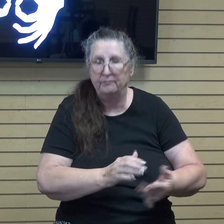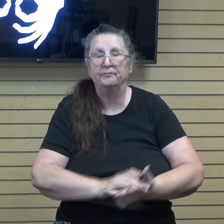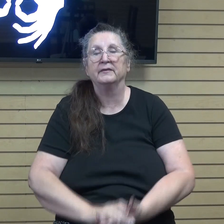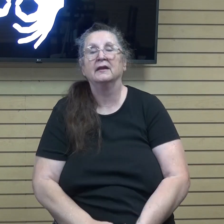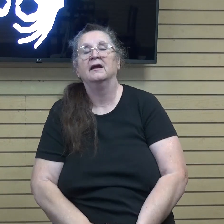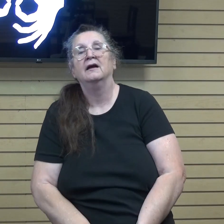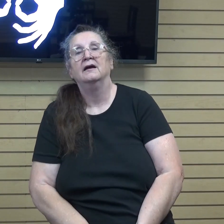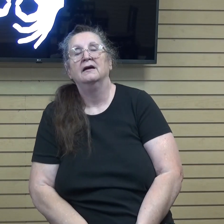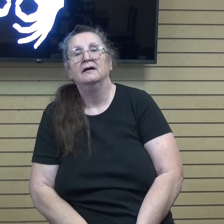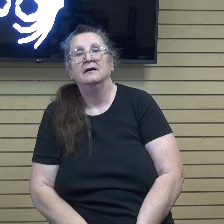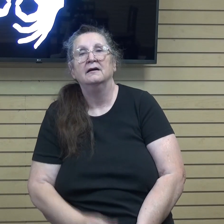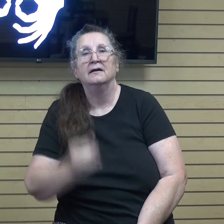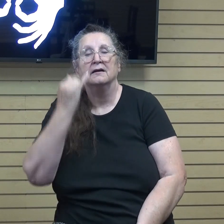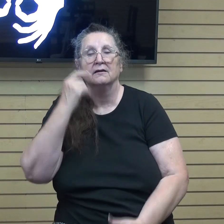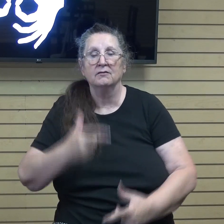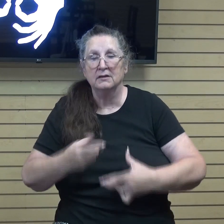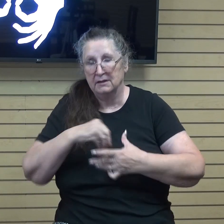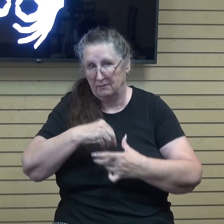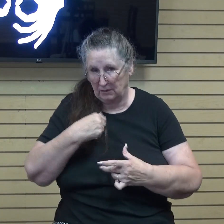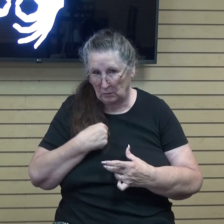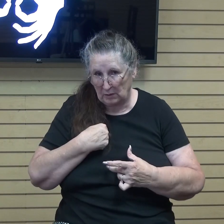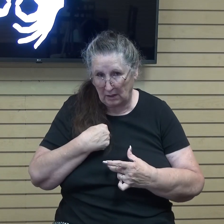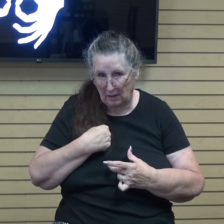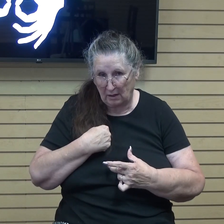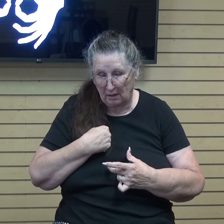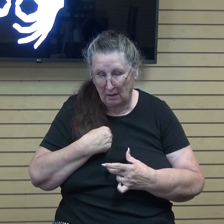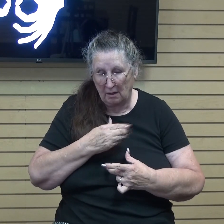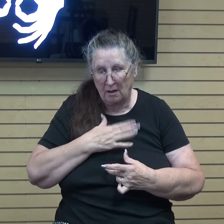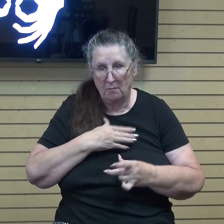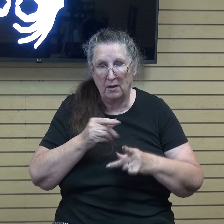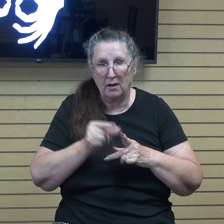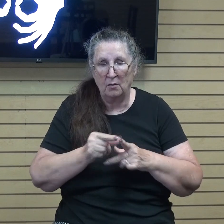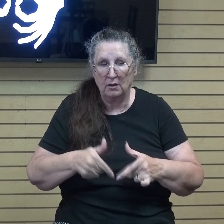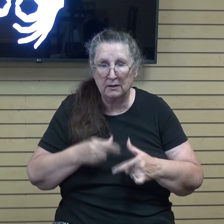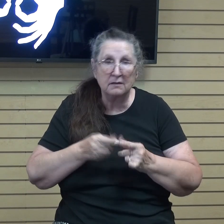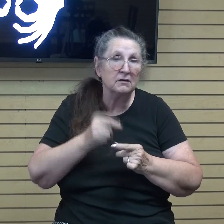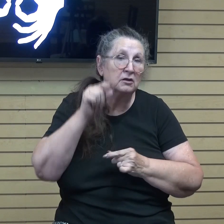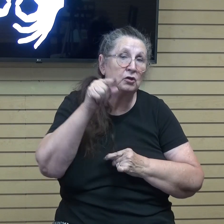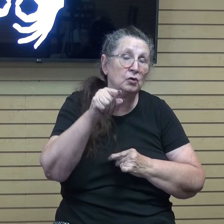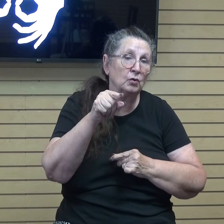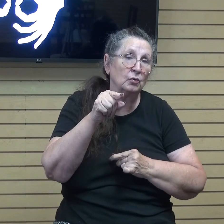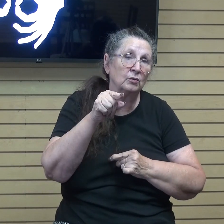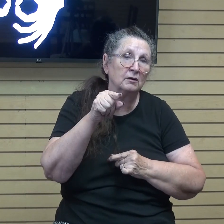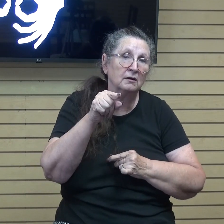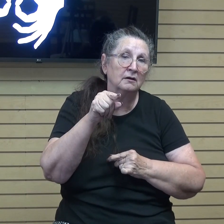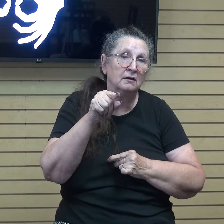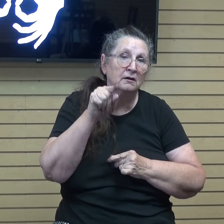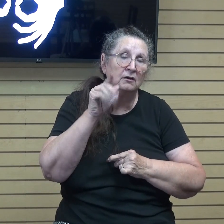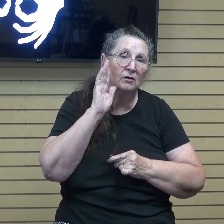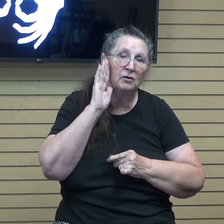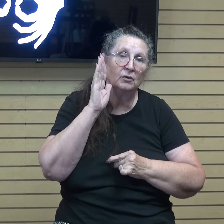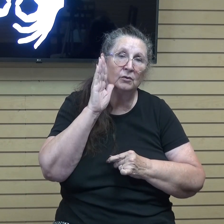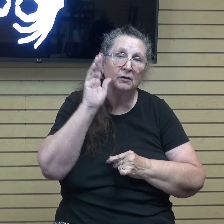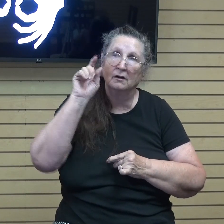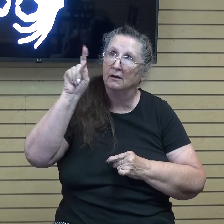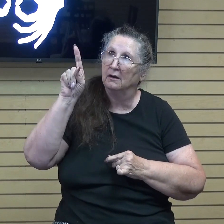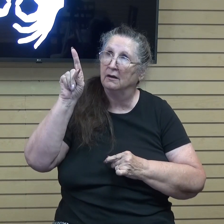If you abide in me and my words abide in you, you will ask what you